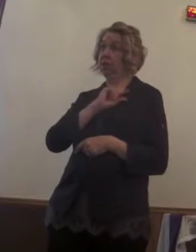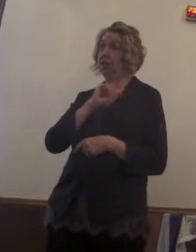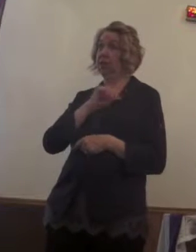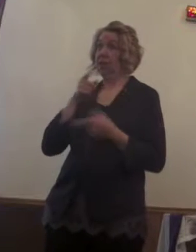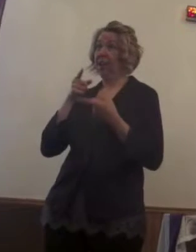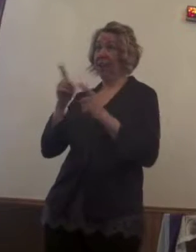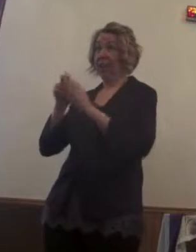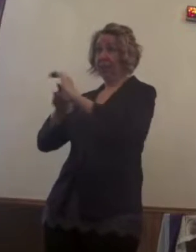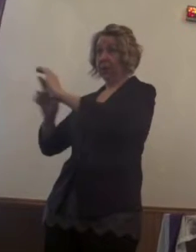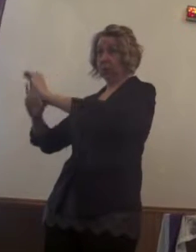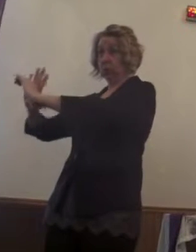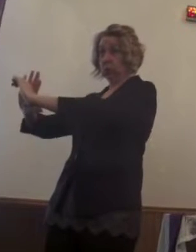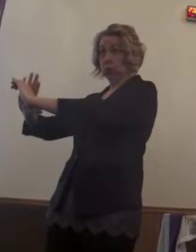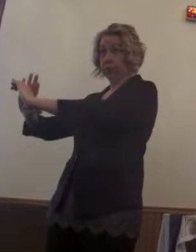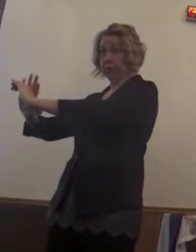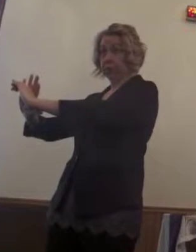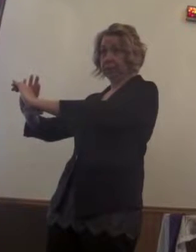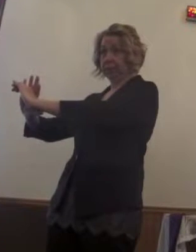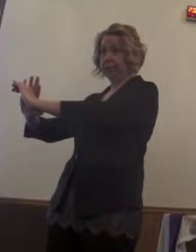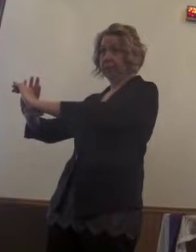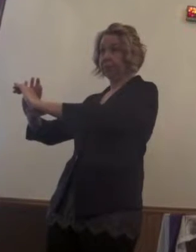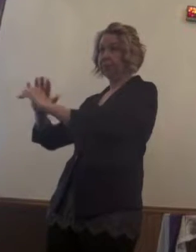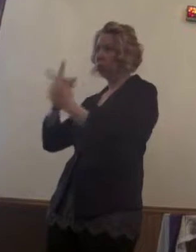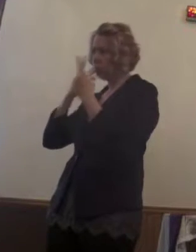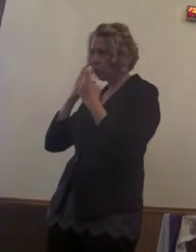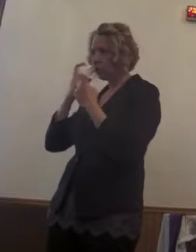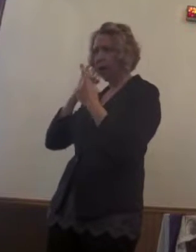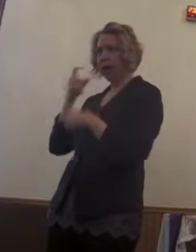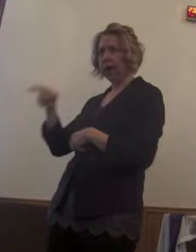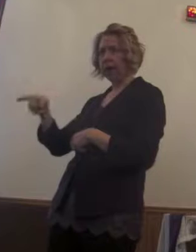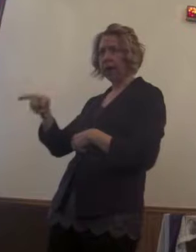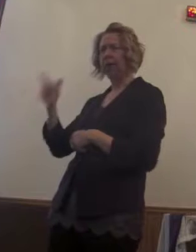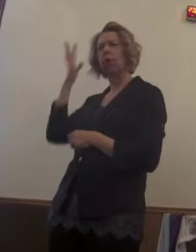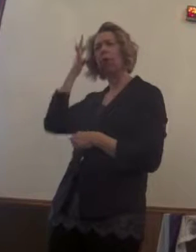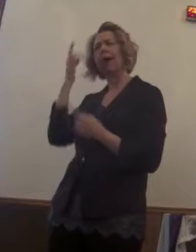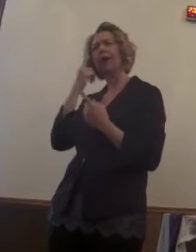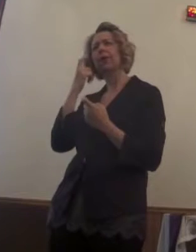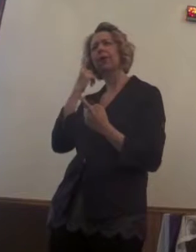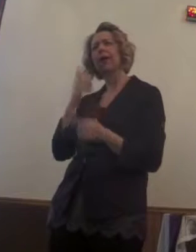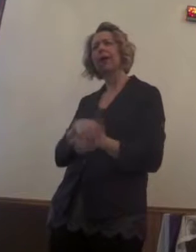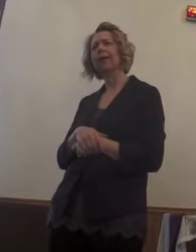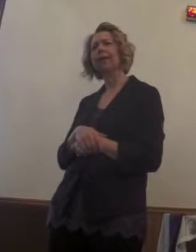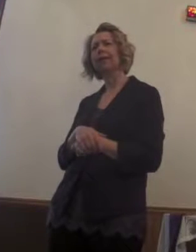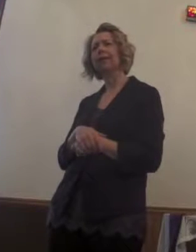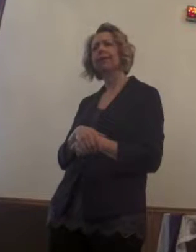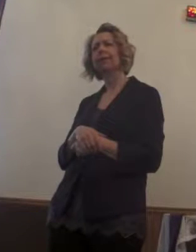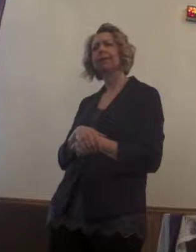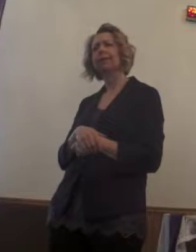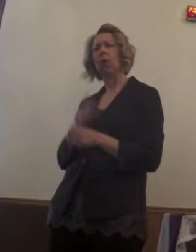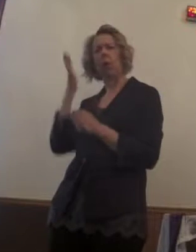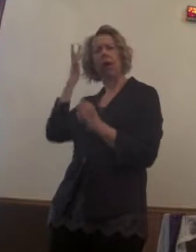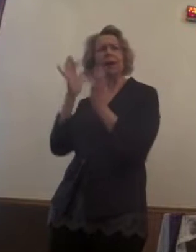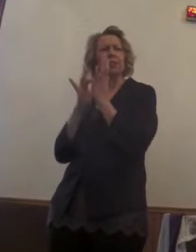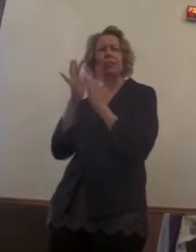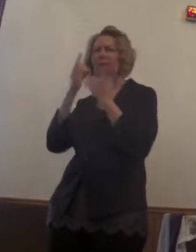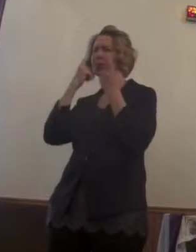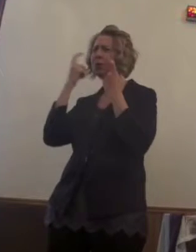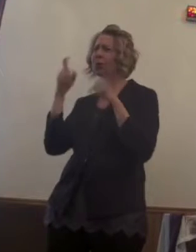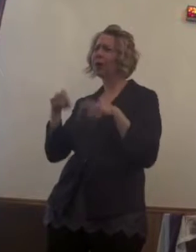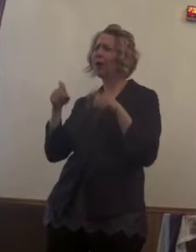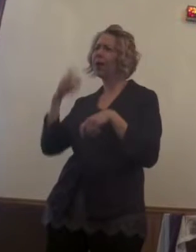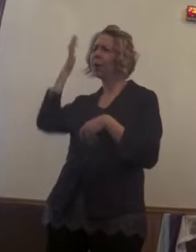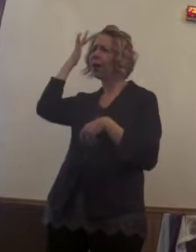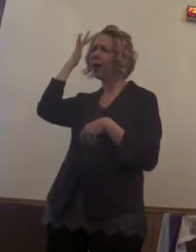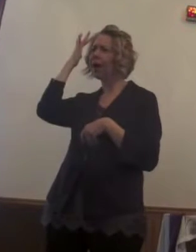the tomb. Jesus did cry at the tomb, but why was Jesus crying? Has anybody realized that? That it was a